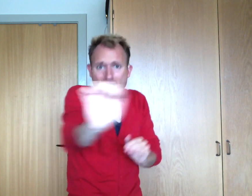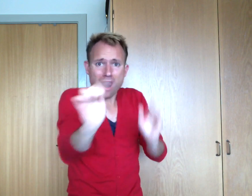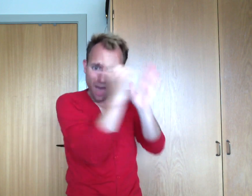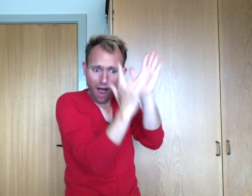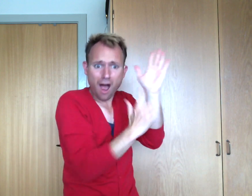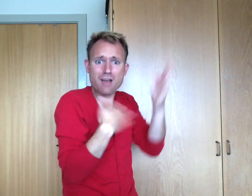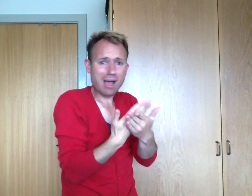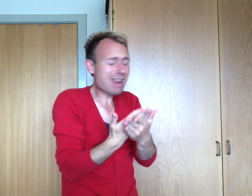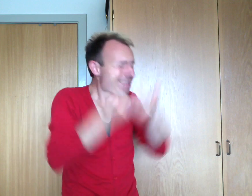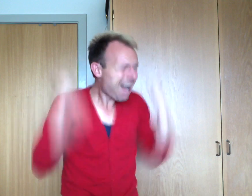love